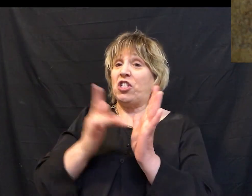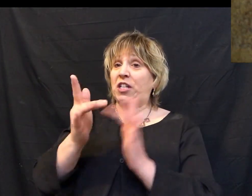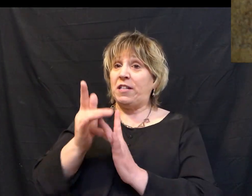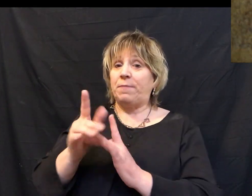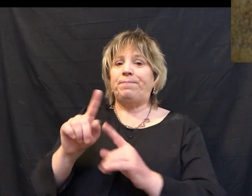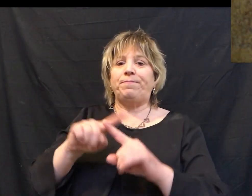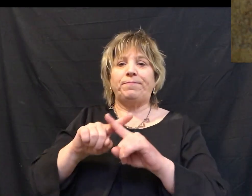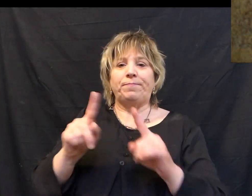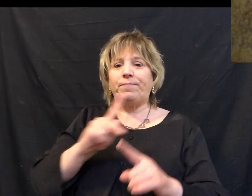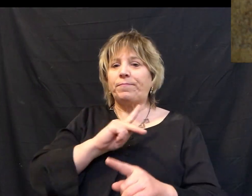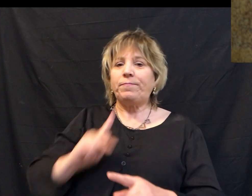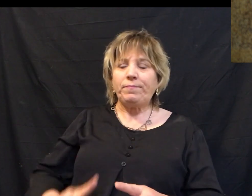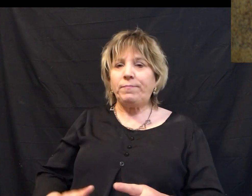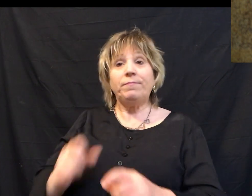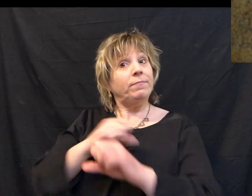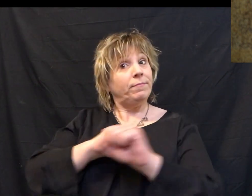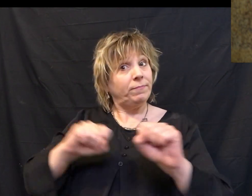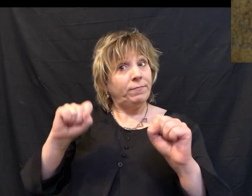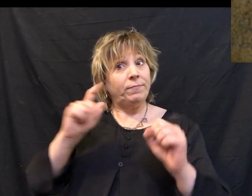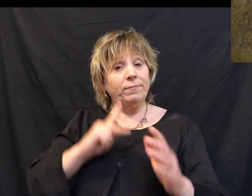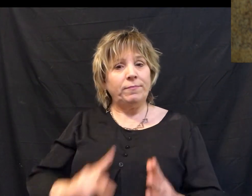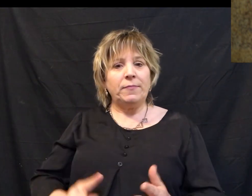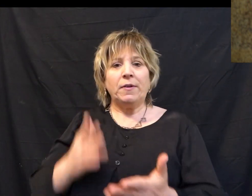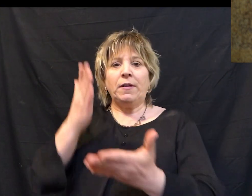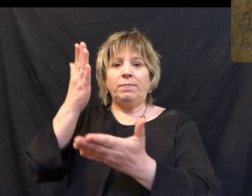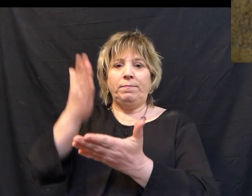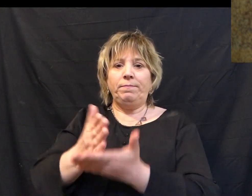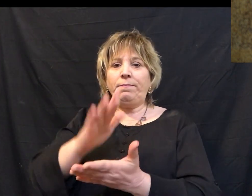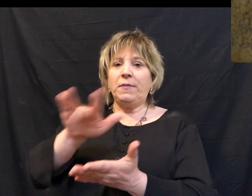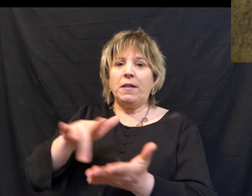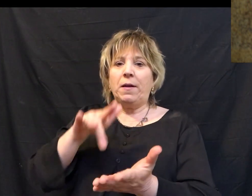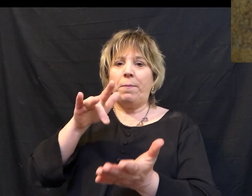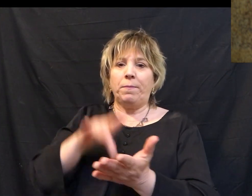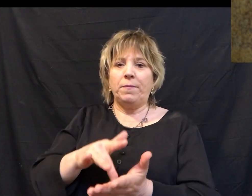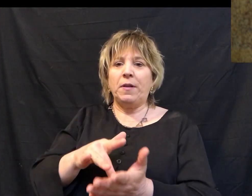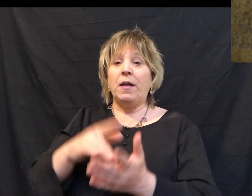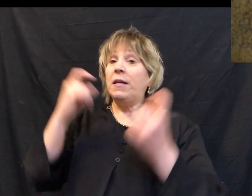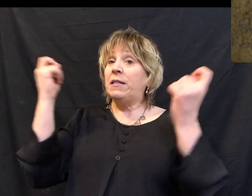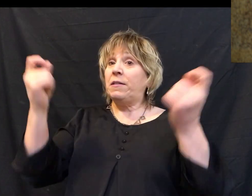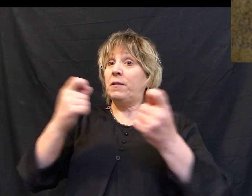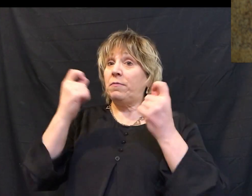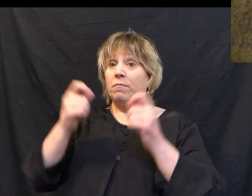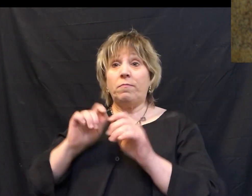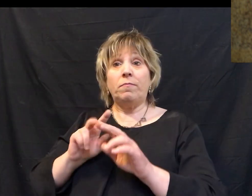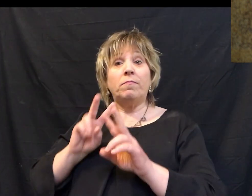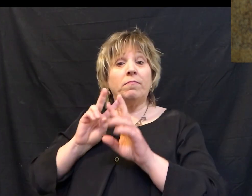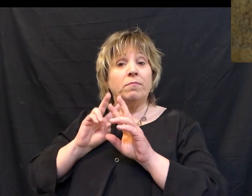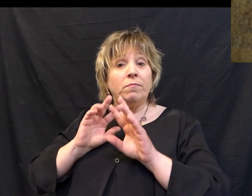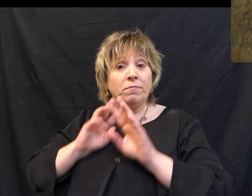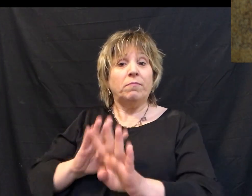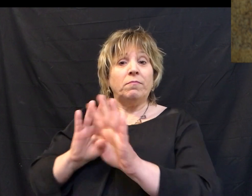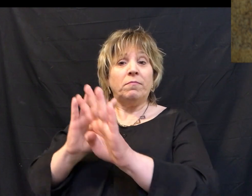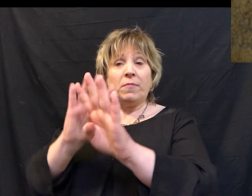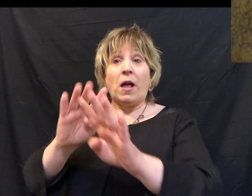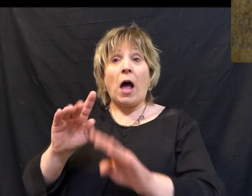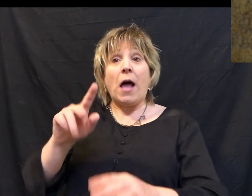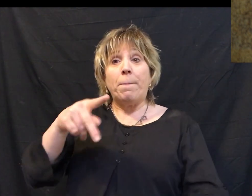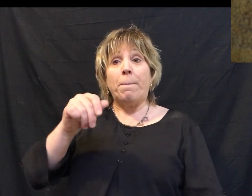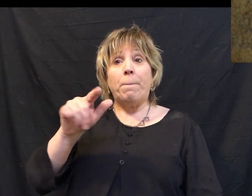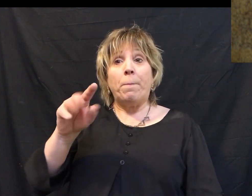this different kind of king, the secure king, stopped in the middle of this joyful, triumphal procession on Palm